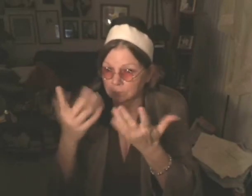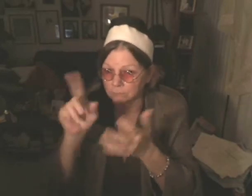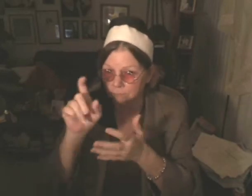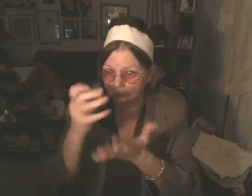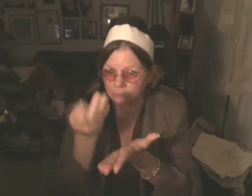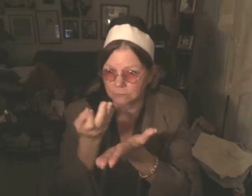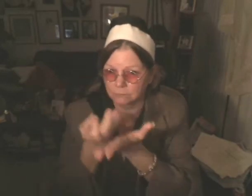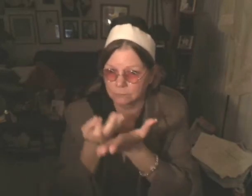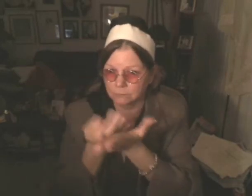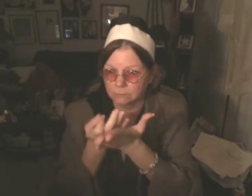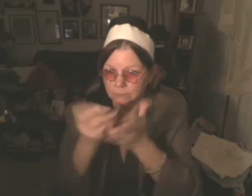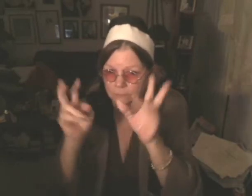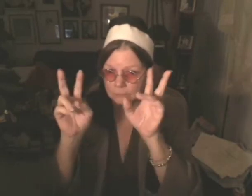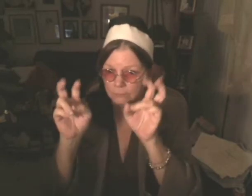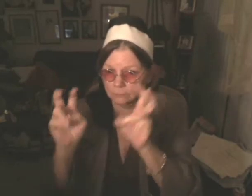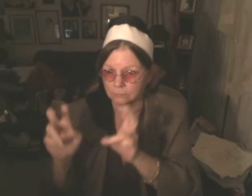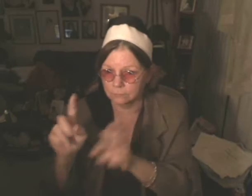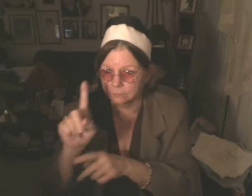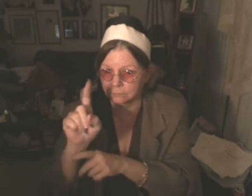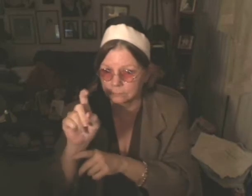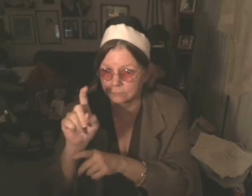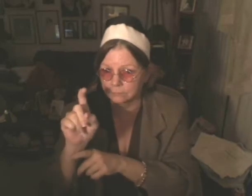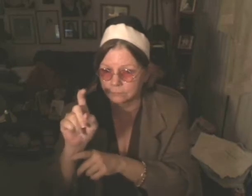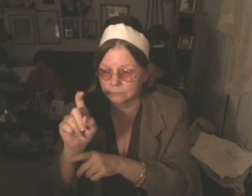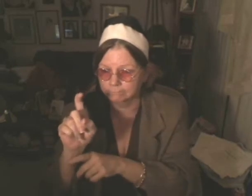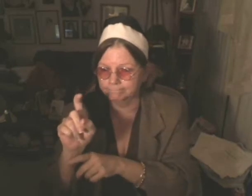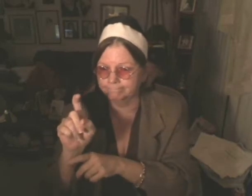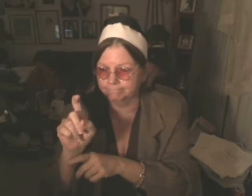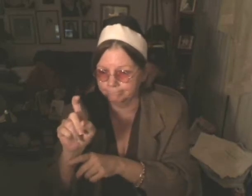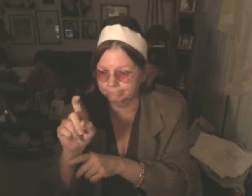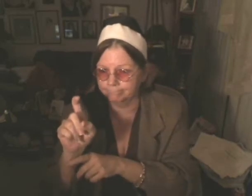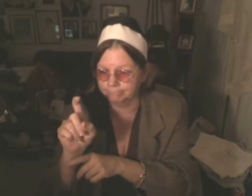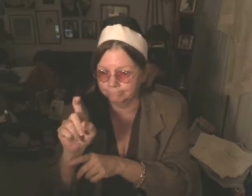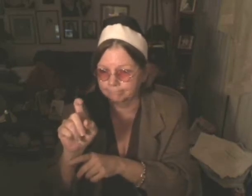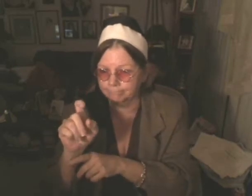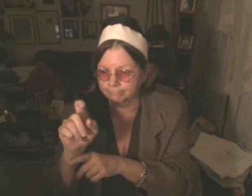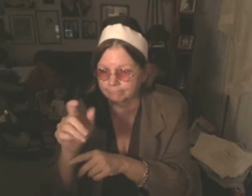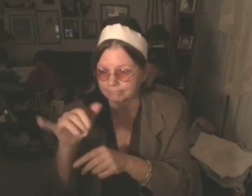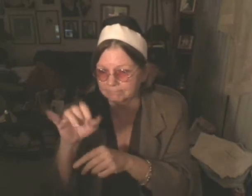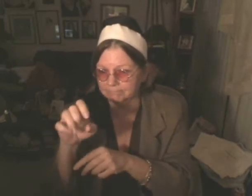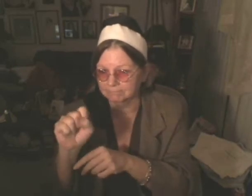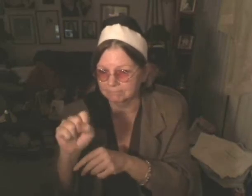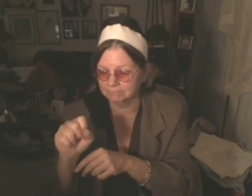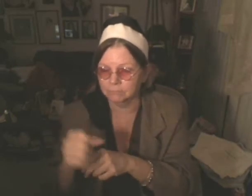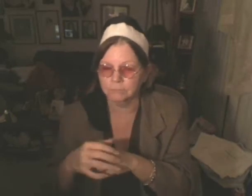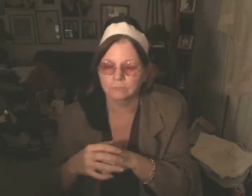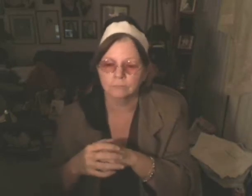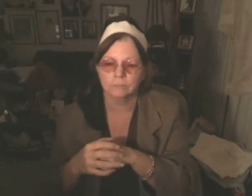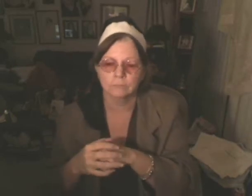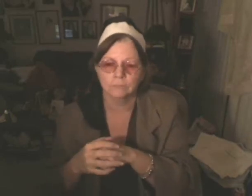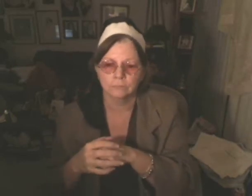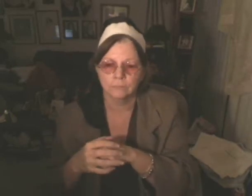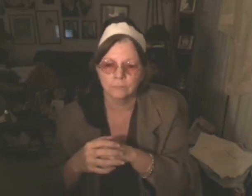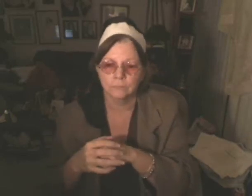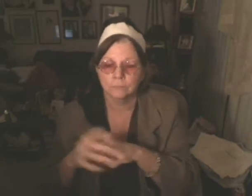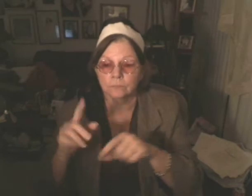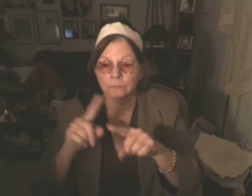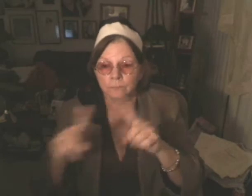was telling me, go to the store. There was no compassion. You know, it was heartbreaking. My life was an